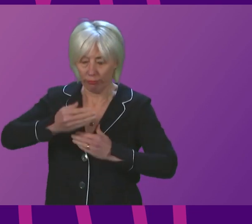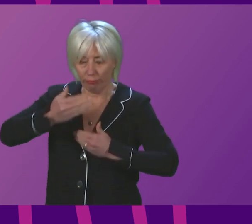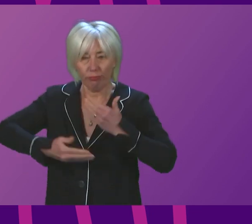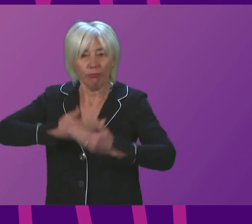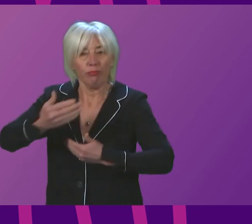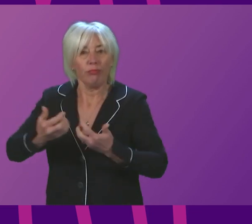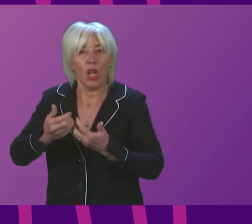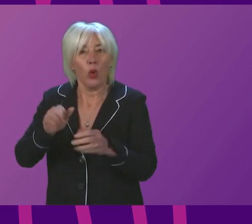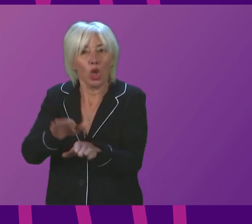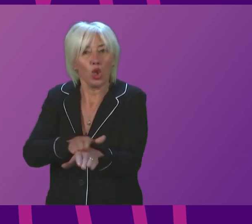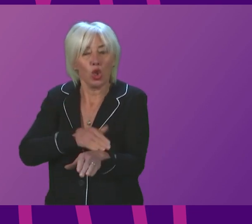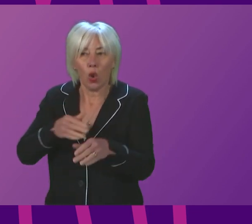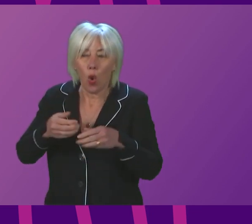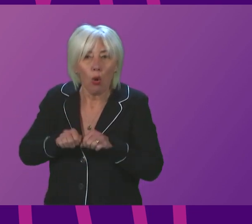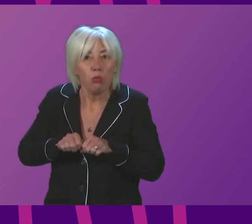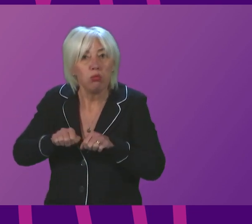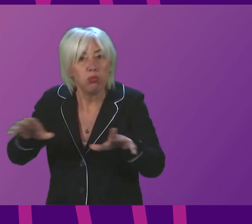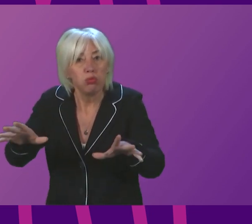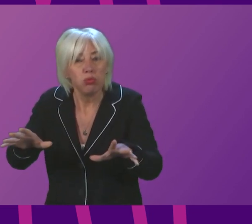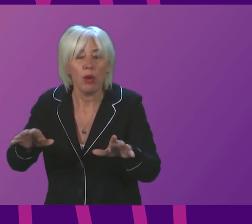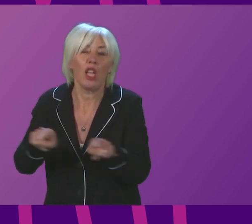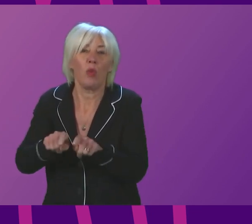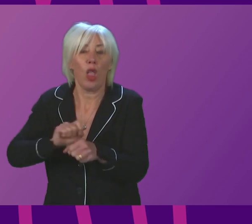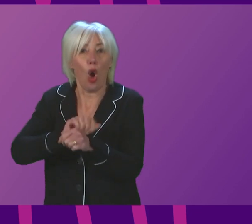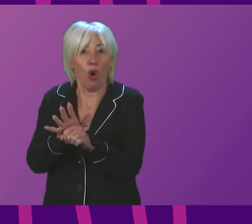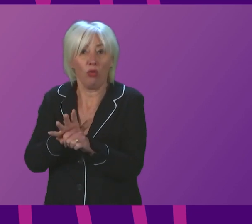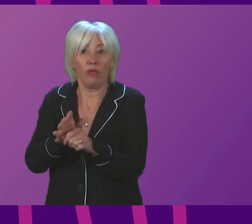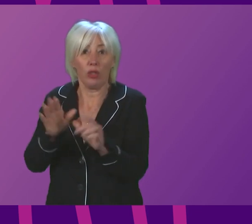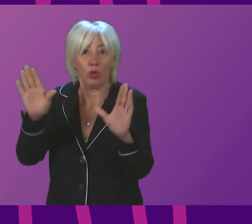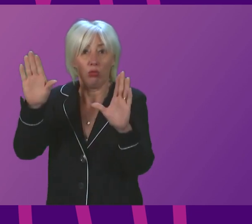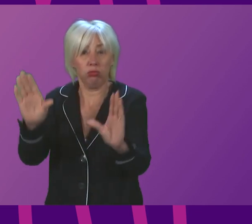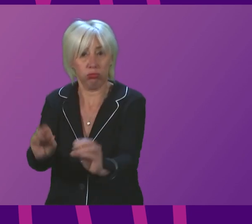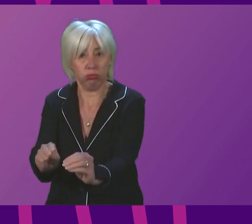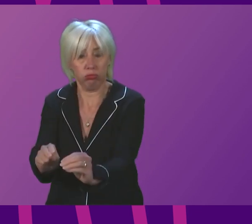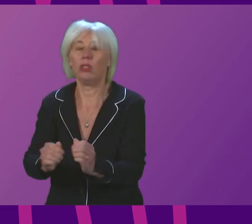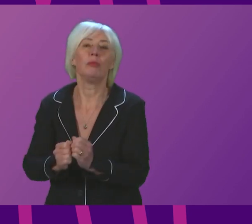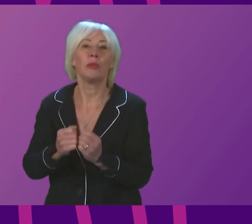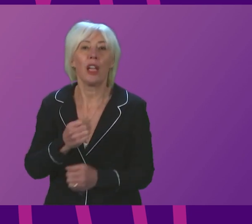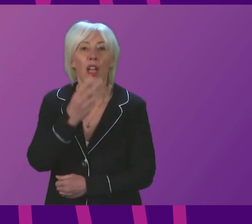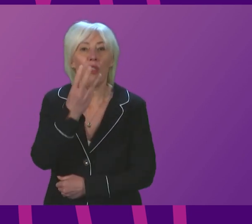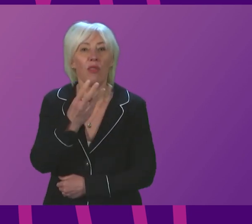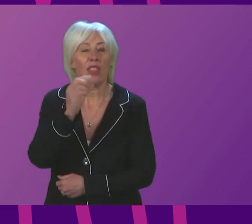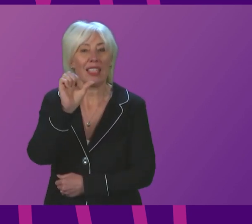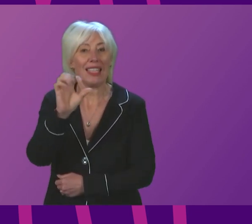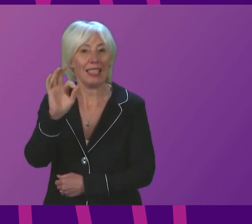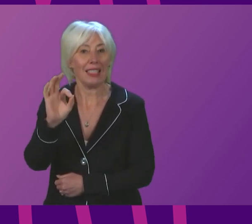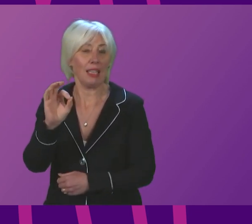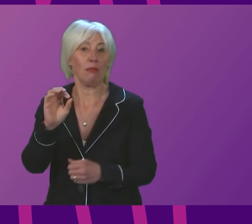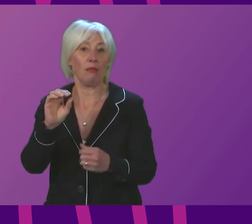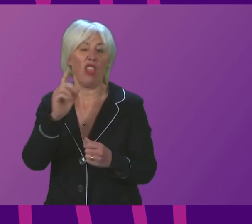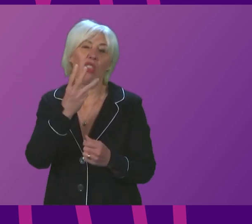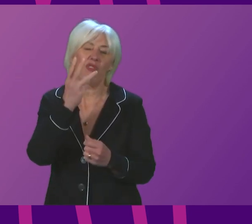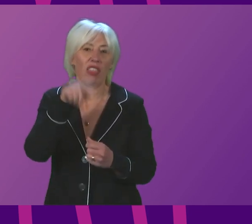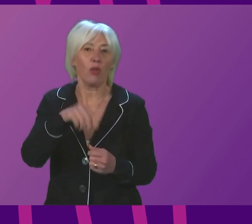spread and to stem transmission of the virus more generally. Firstly, though, today's statistics. 3,060 positive cases were reported